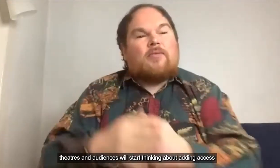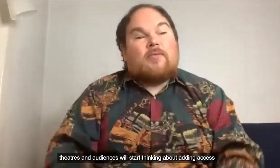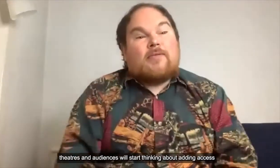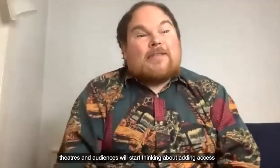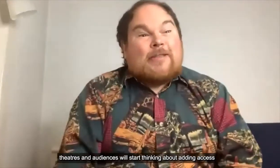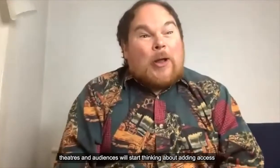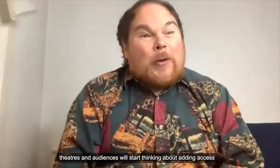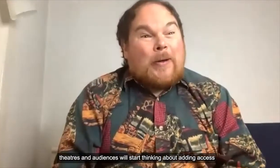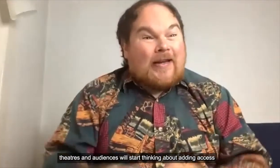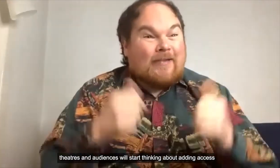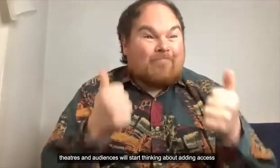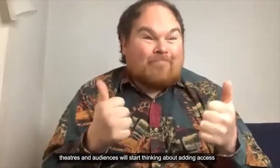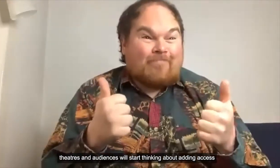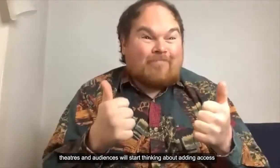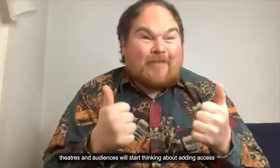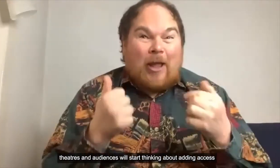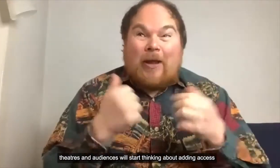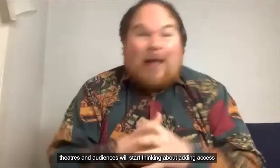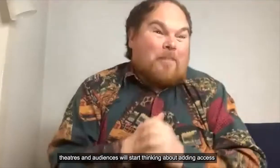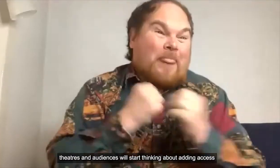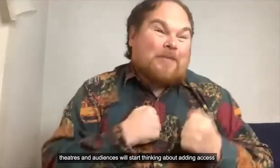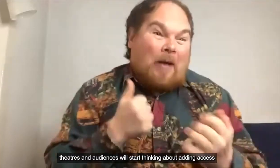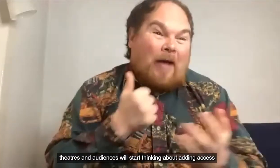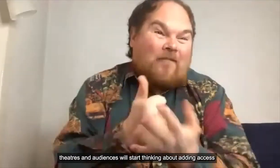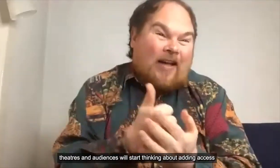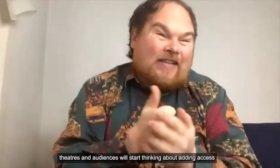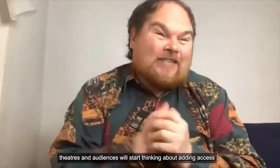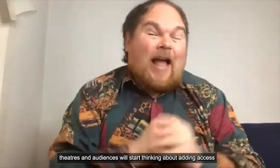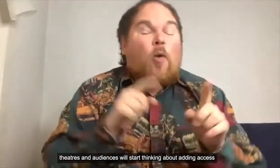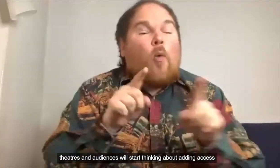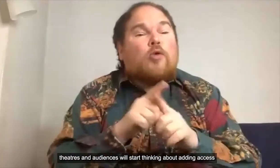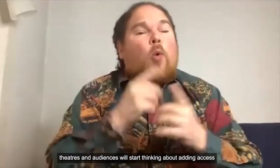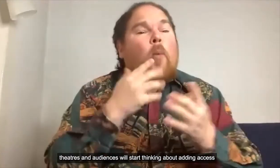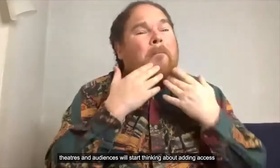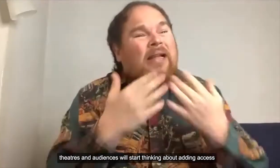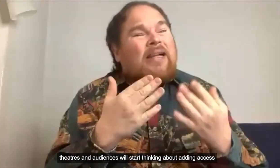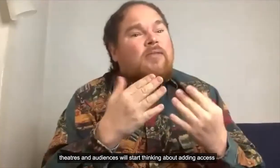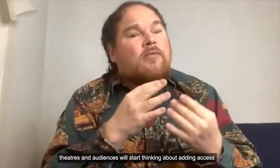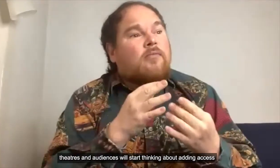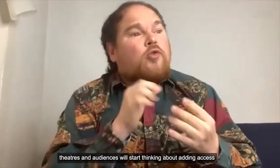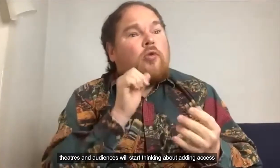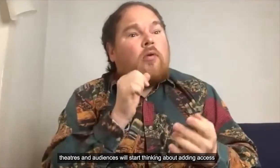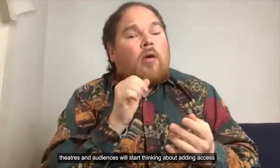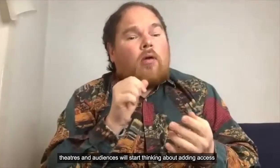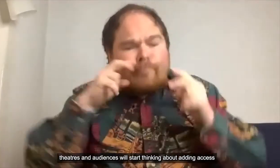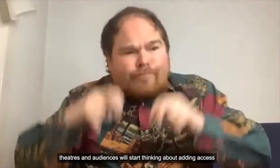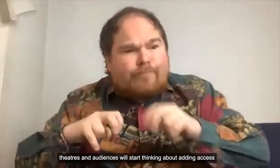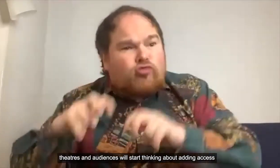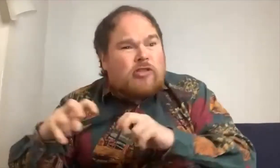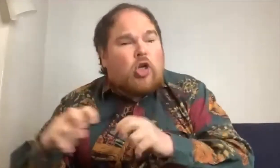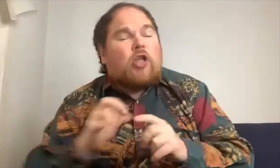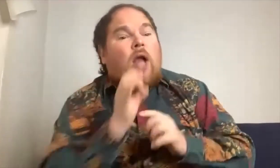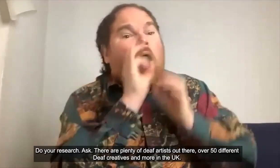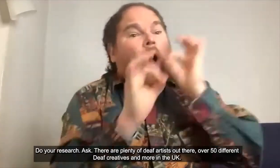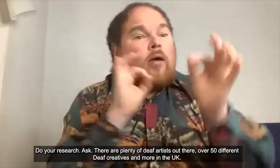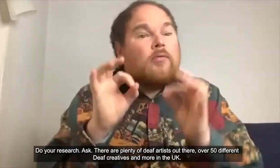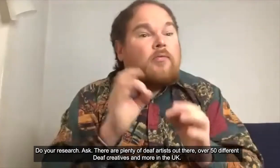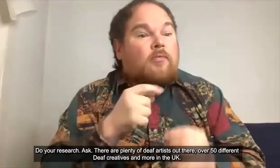start thinking about adding access and considering it from the very beginning not at the end so that would be my advice and do your